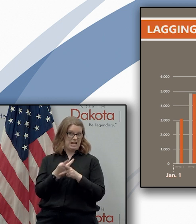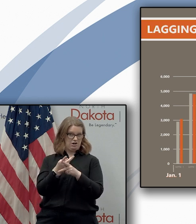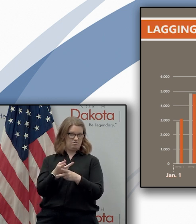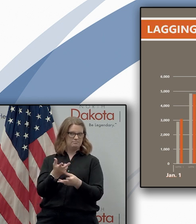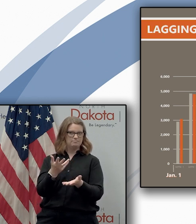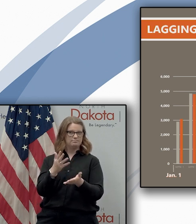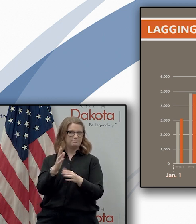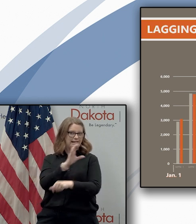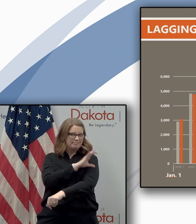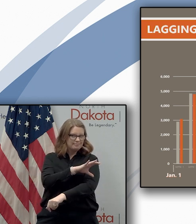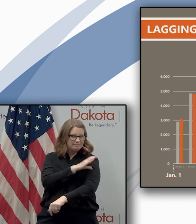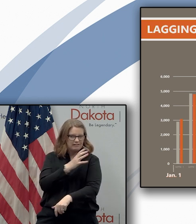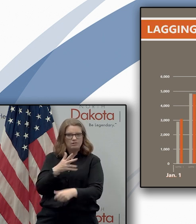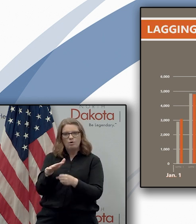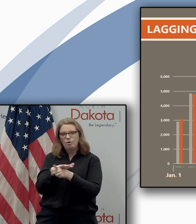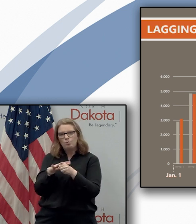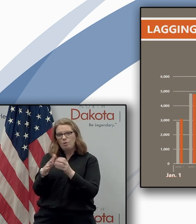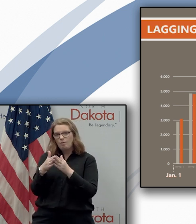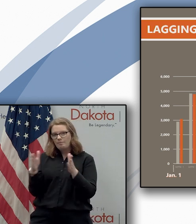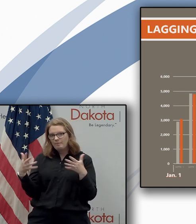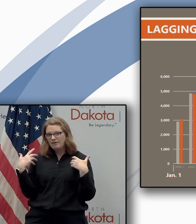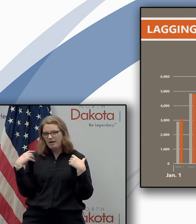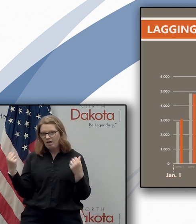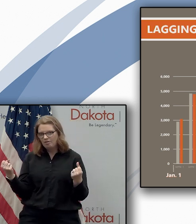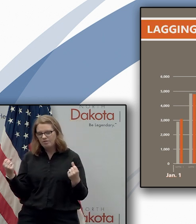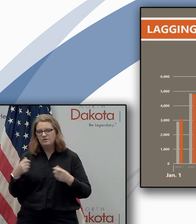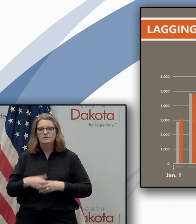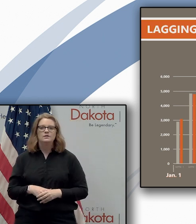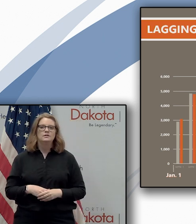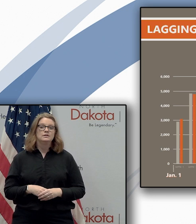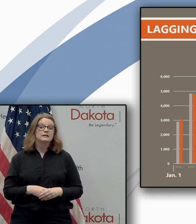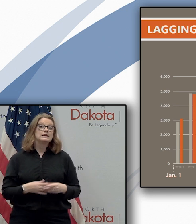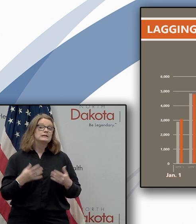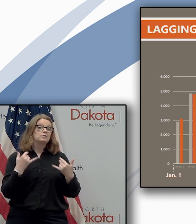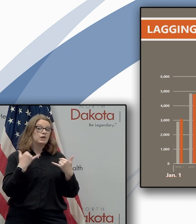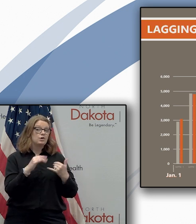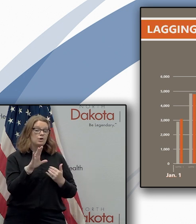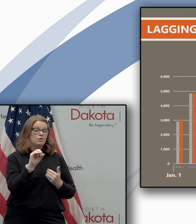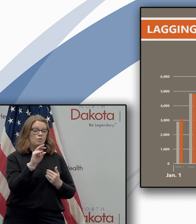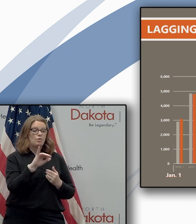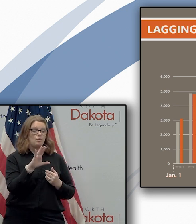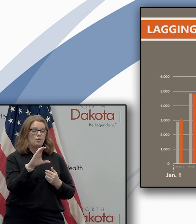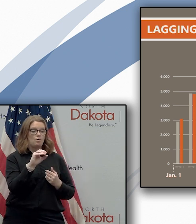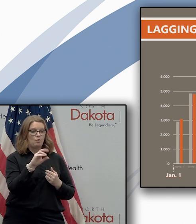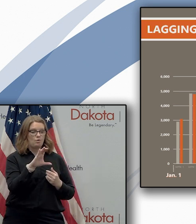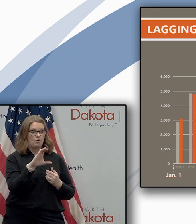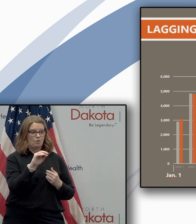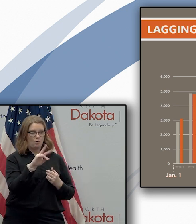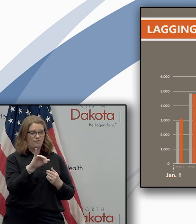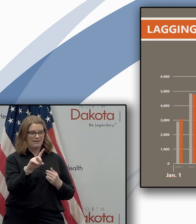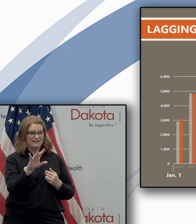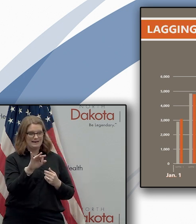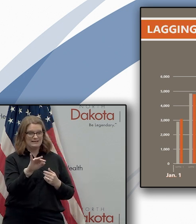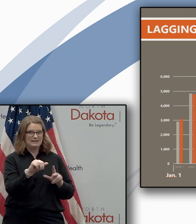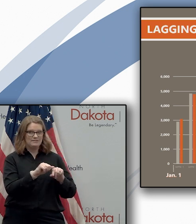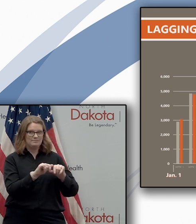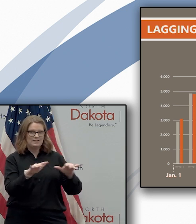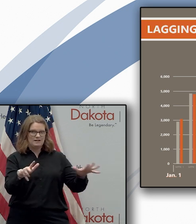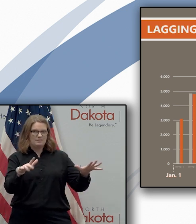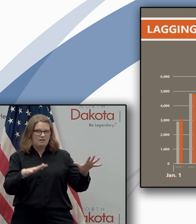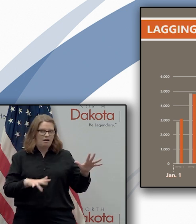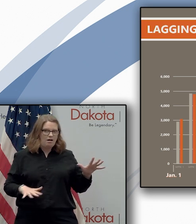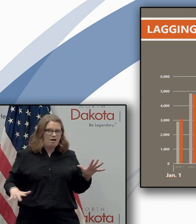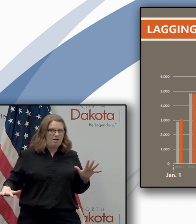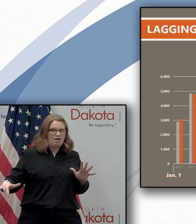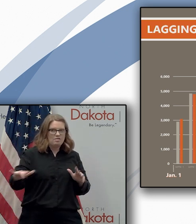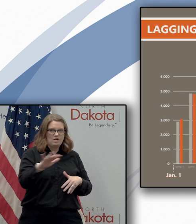or your local public health unit with the current covid19 pandemic in the united states and across the world the